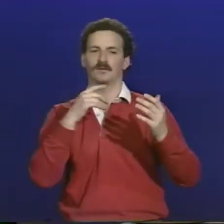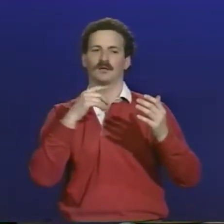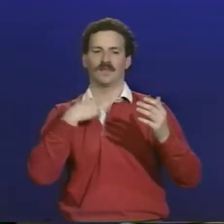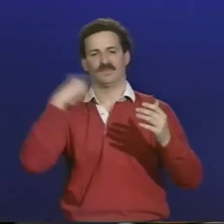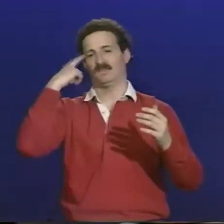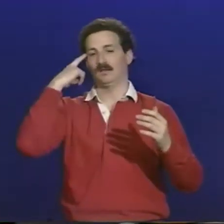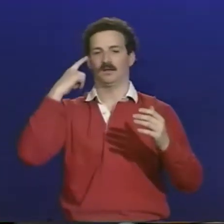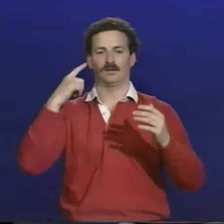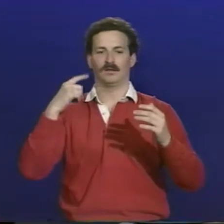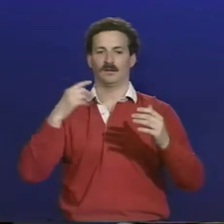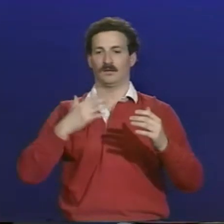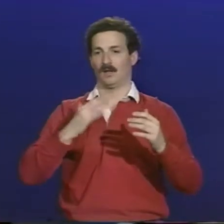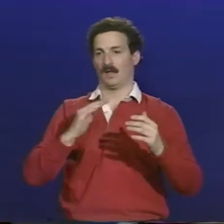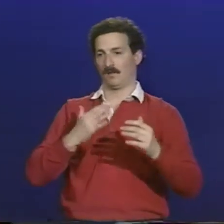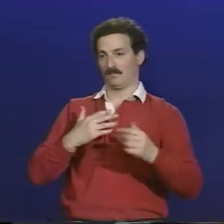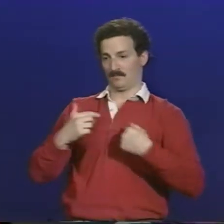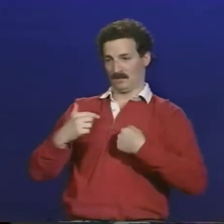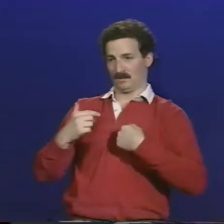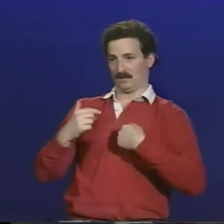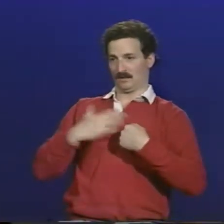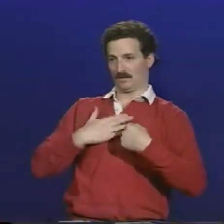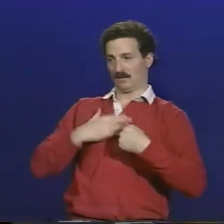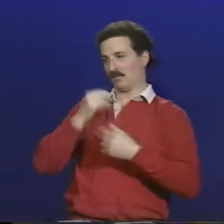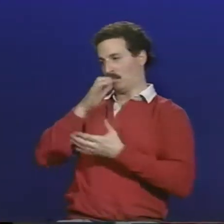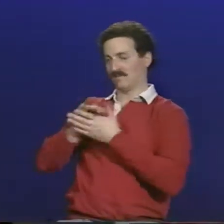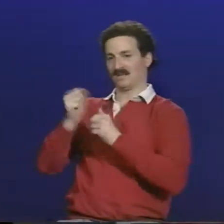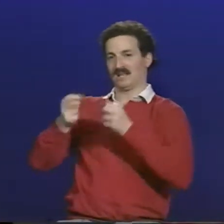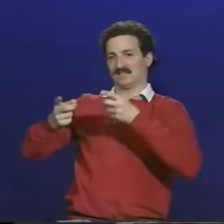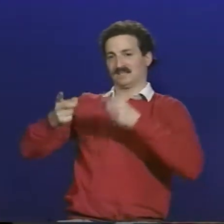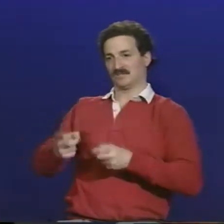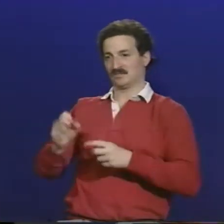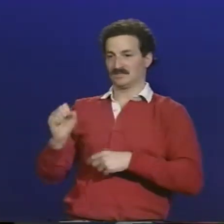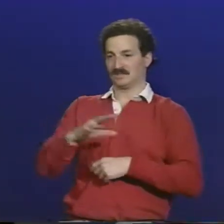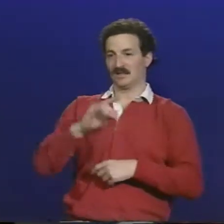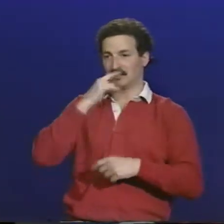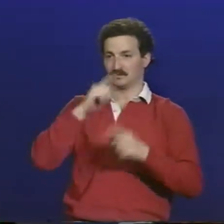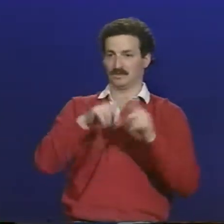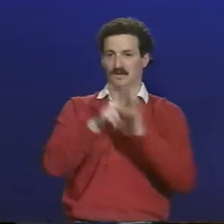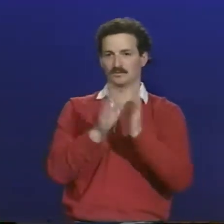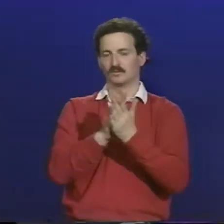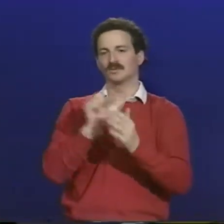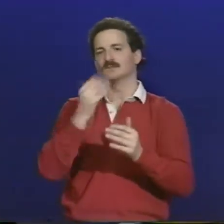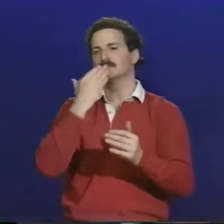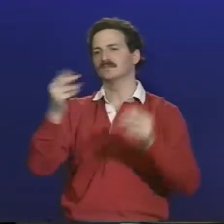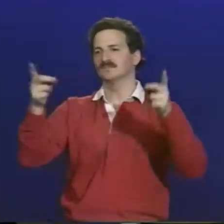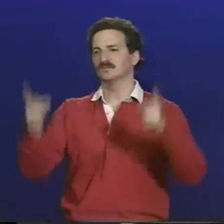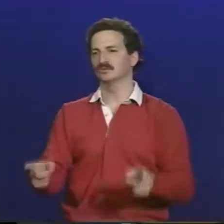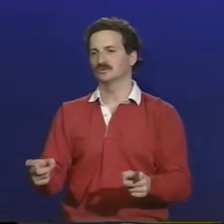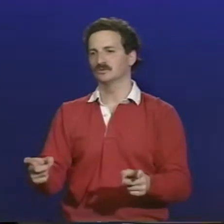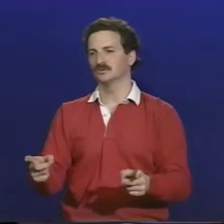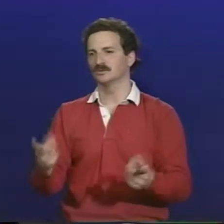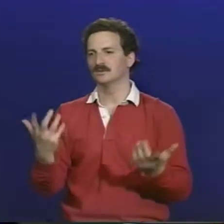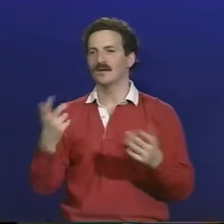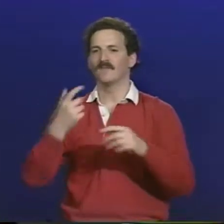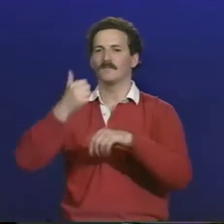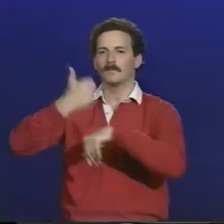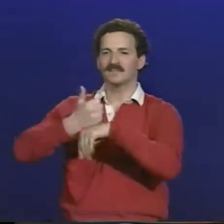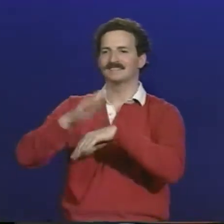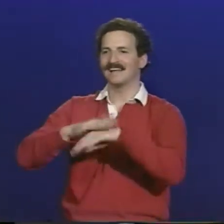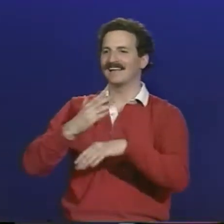But I would say that overall, again speaking for myself and my wife, I think that sending our kids to